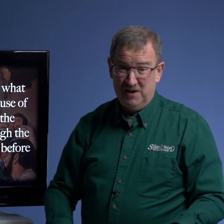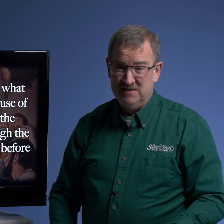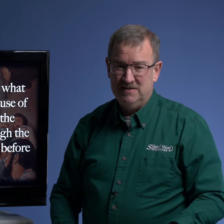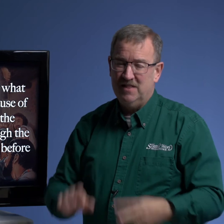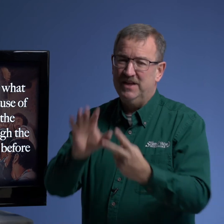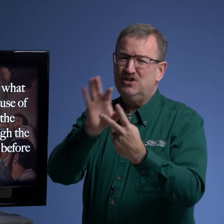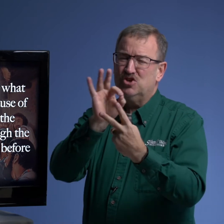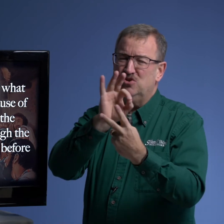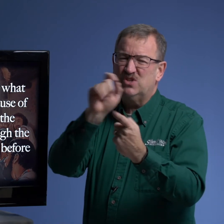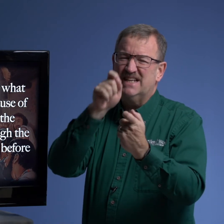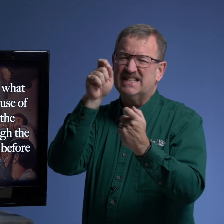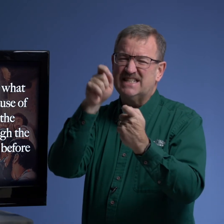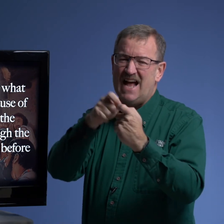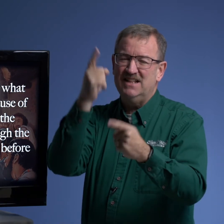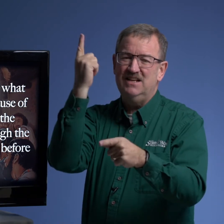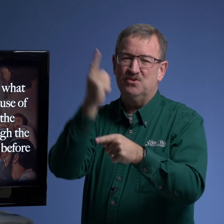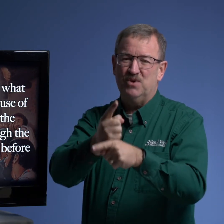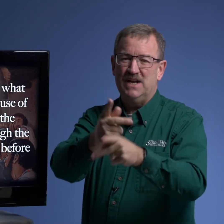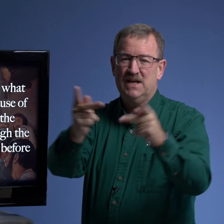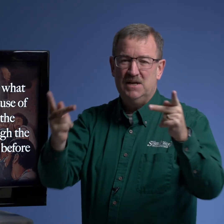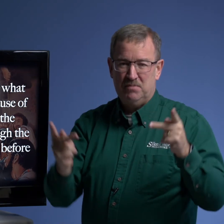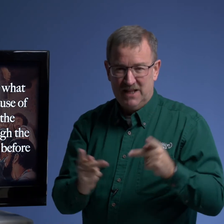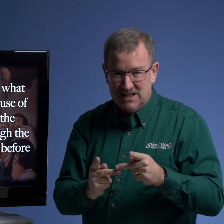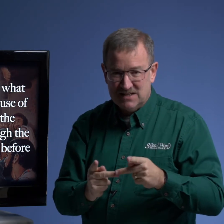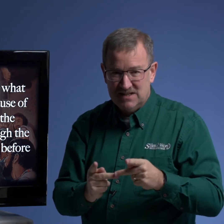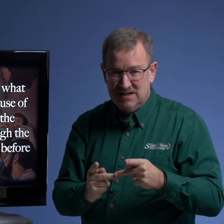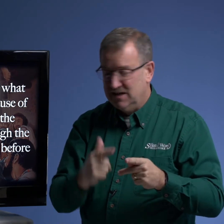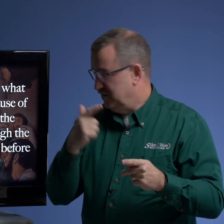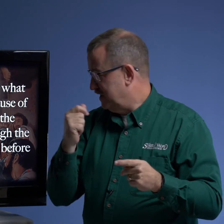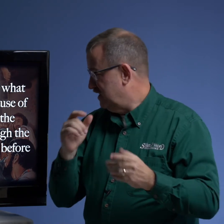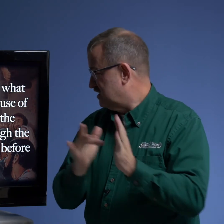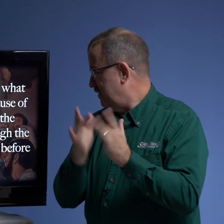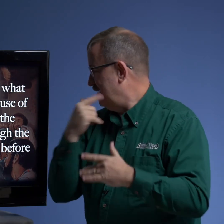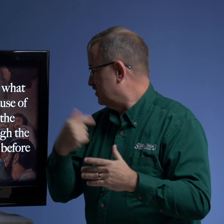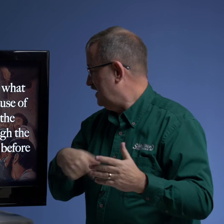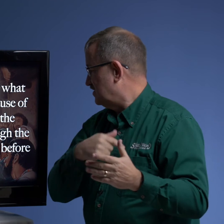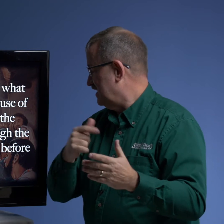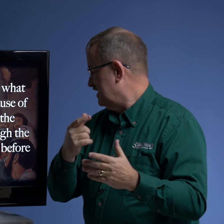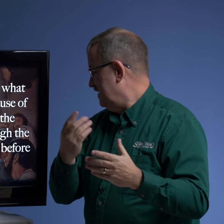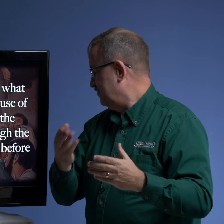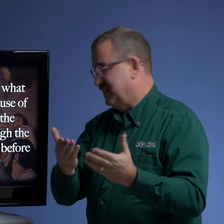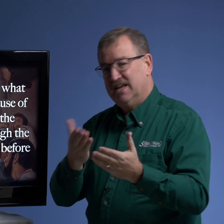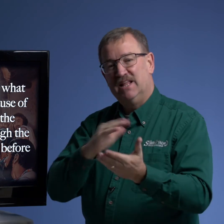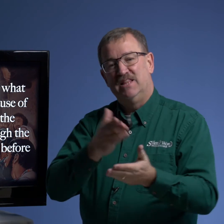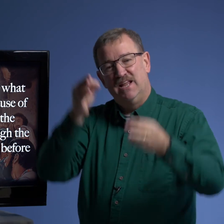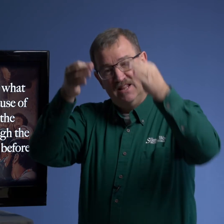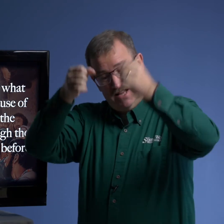they chose exactly the right place because the bible tells us that they they let